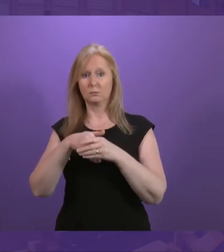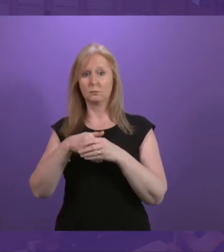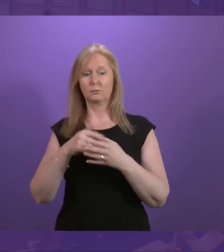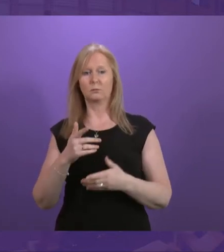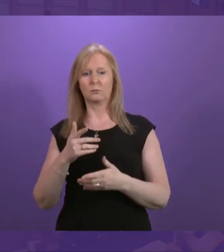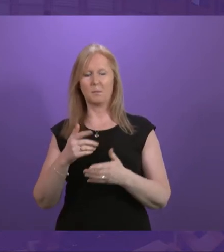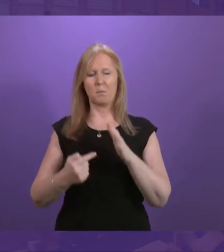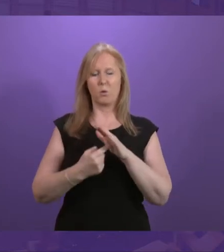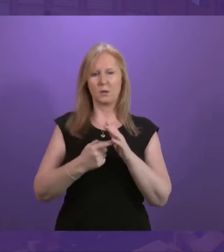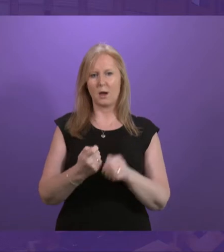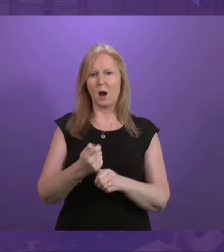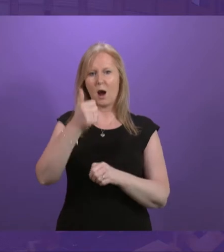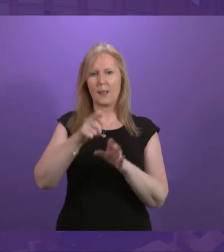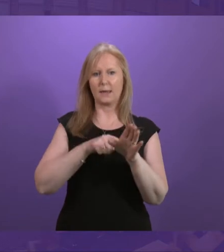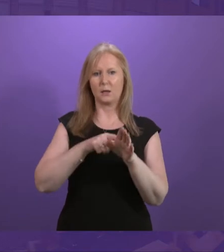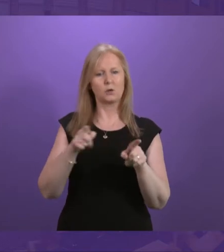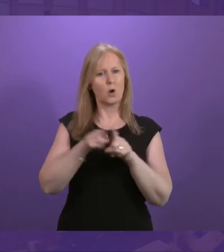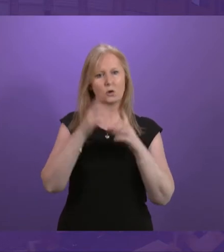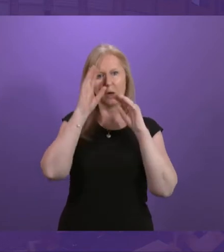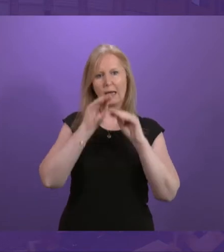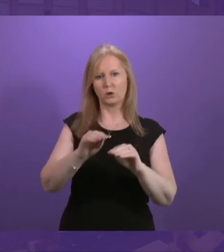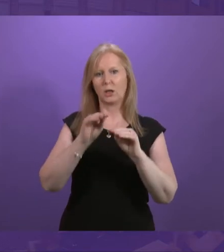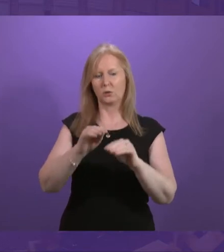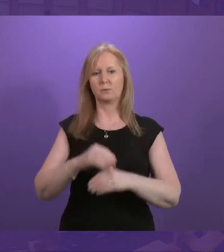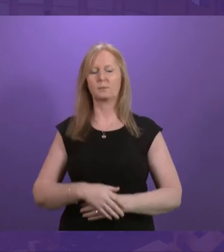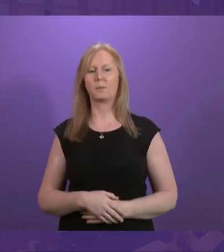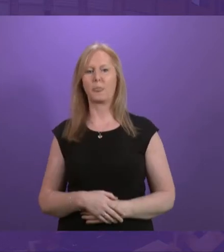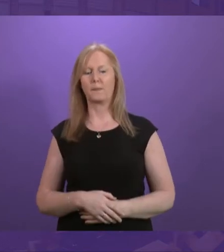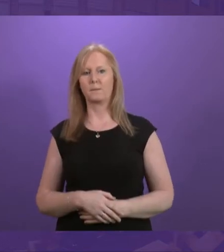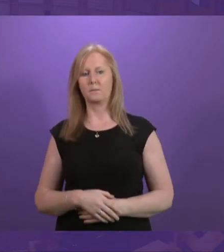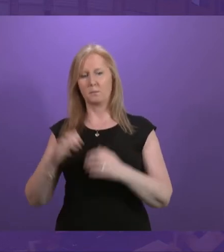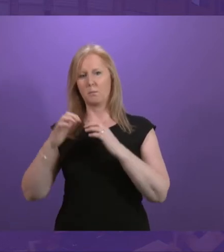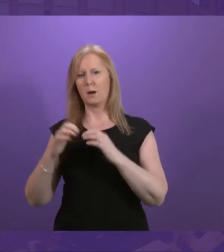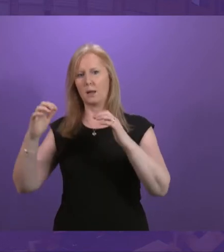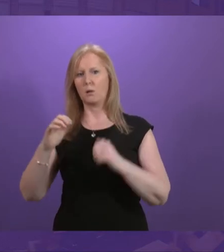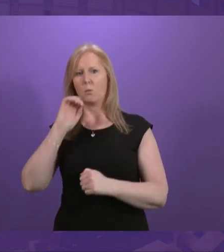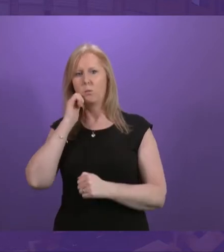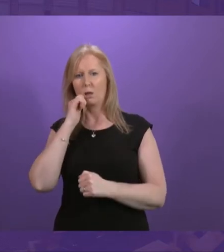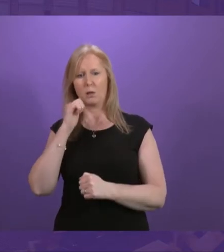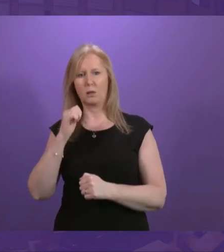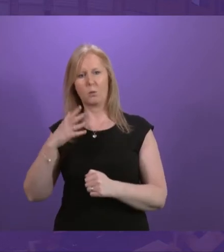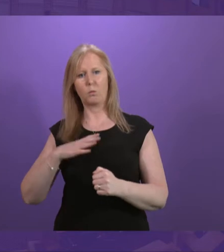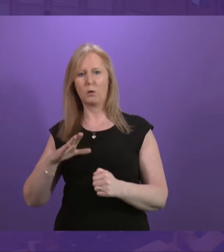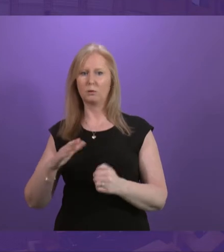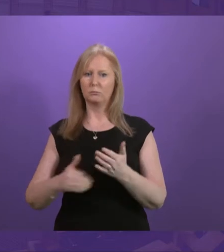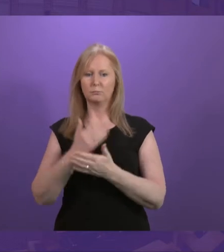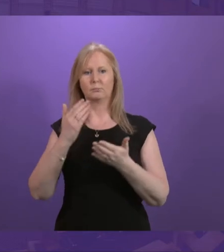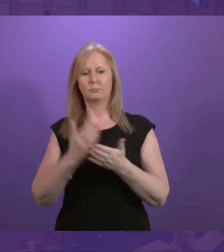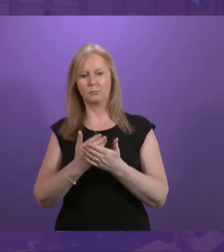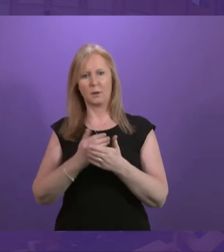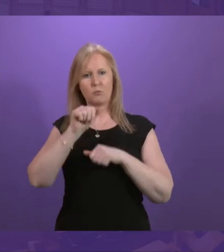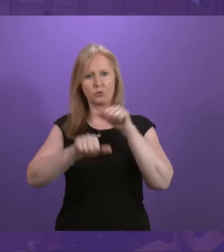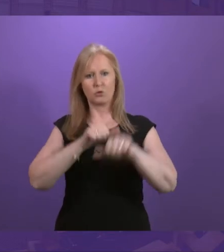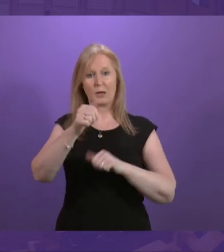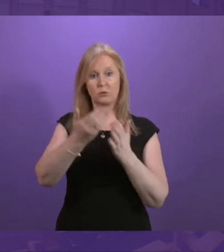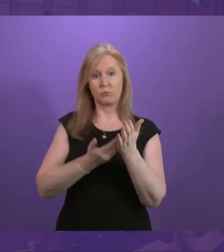the important early years and education. So, this parliament will wish to ensure, sure, no doubt, presiding officer, that the progress report